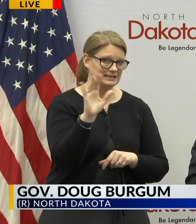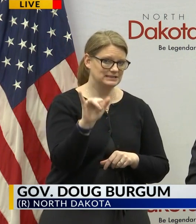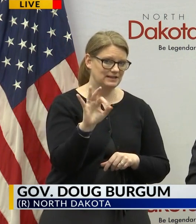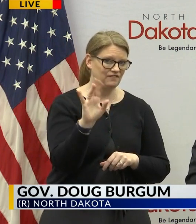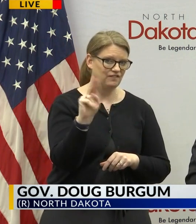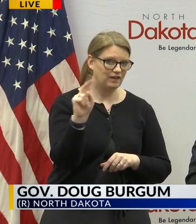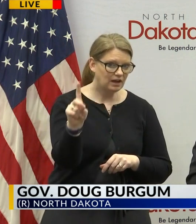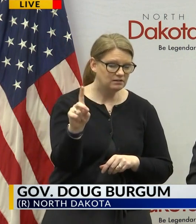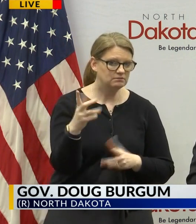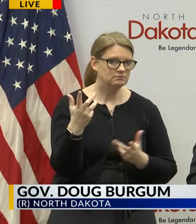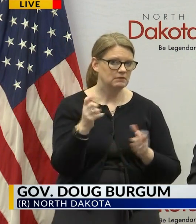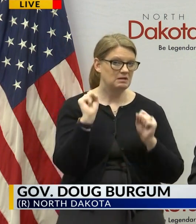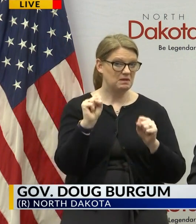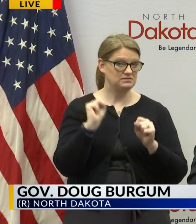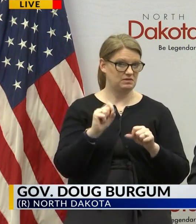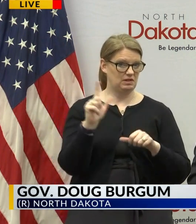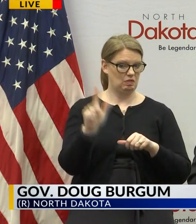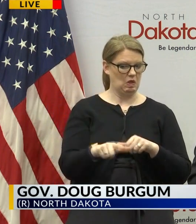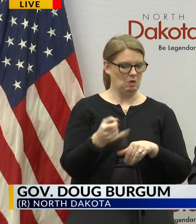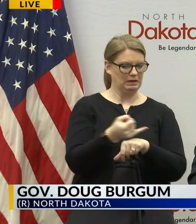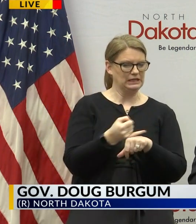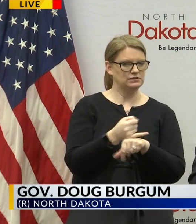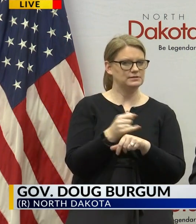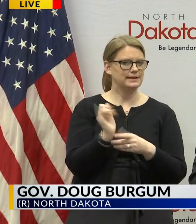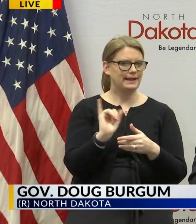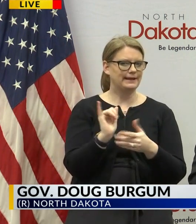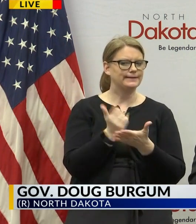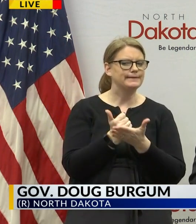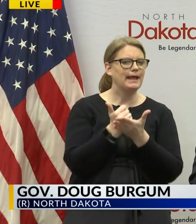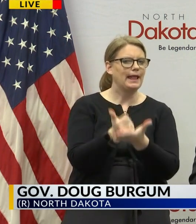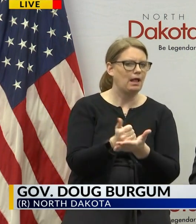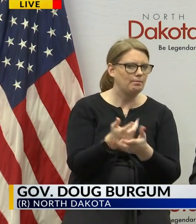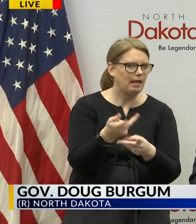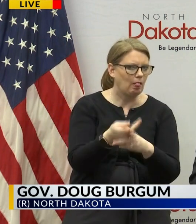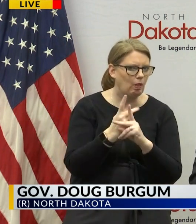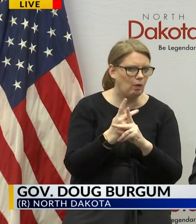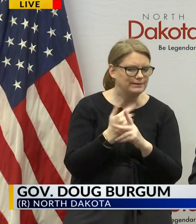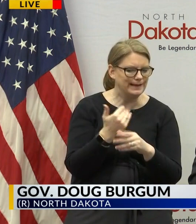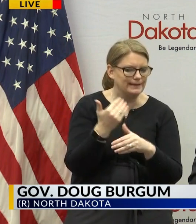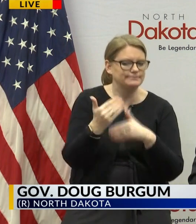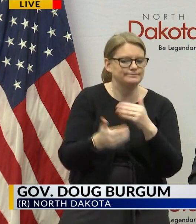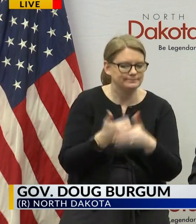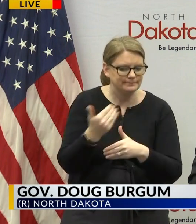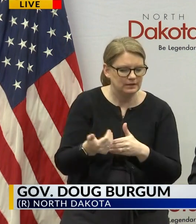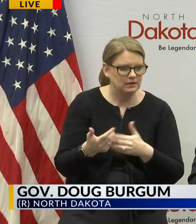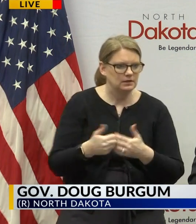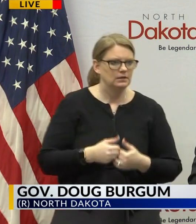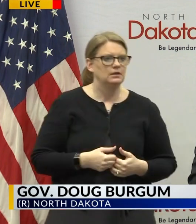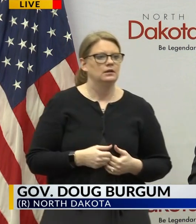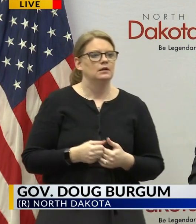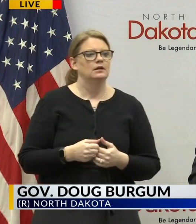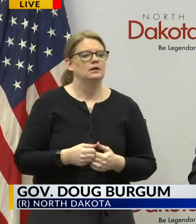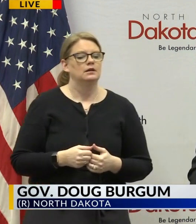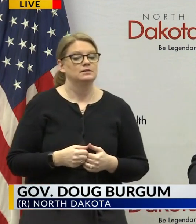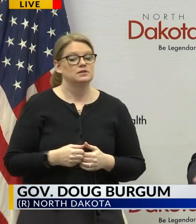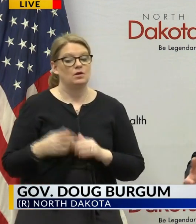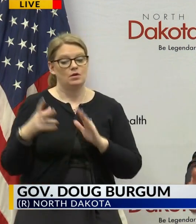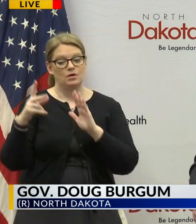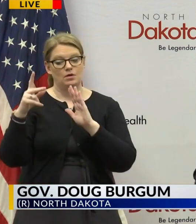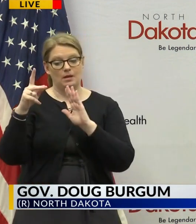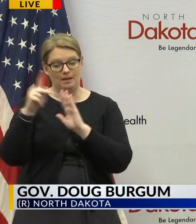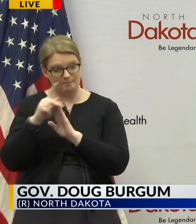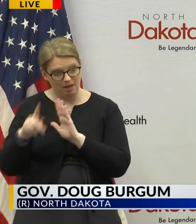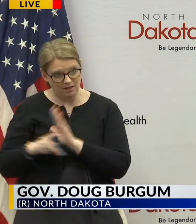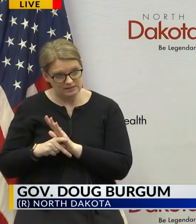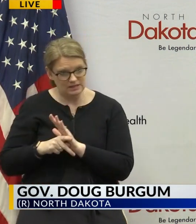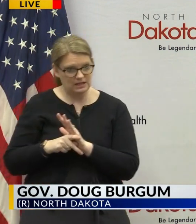a possibility for low interest bridge loans for restaurateurs and and again i want to separate you know policy from the source of where